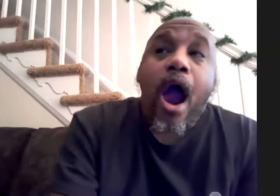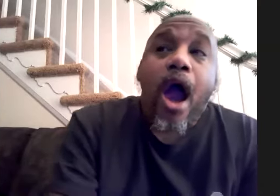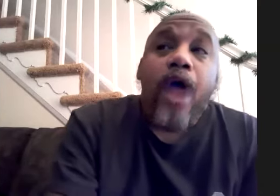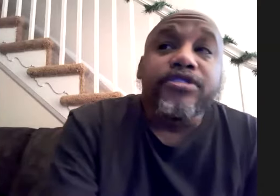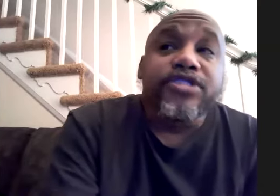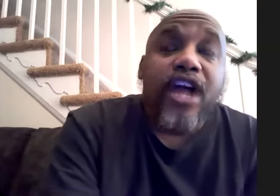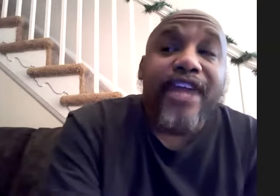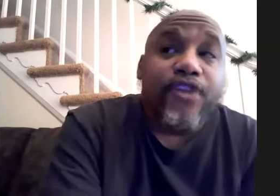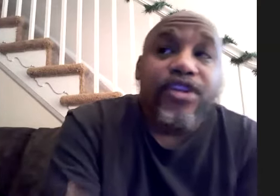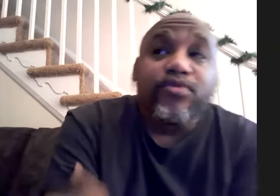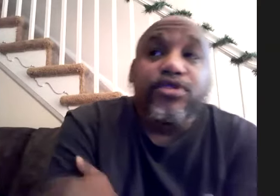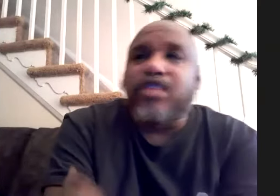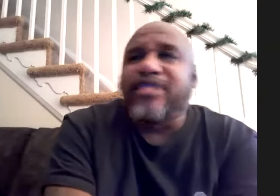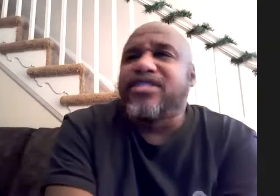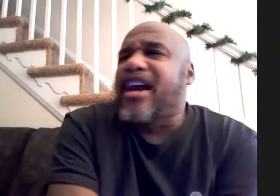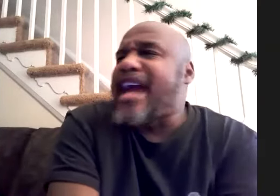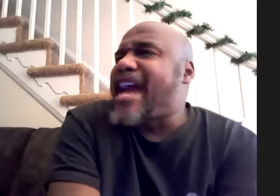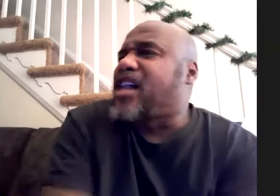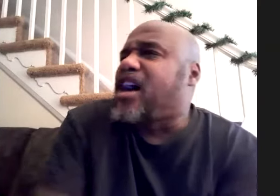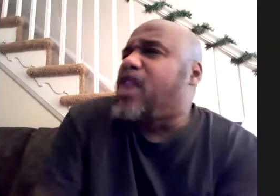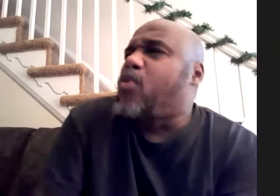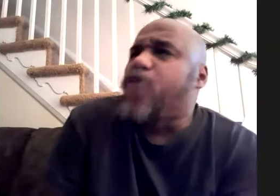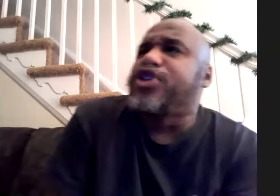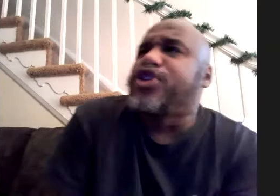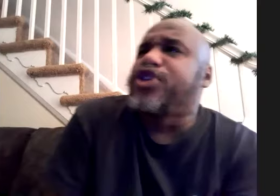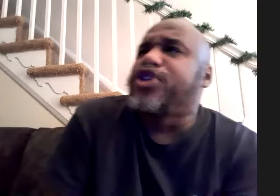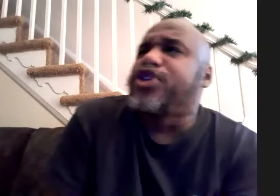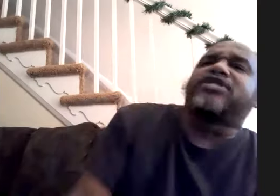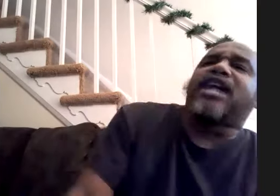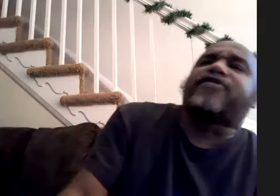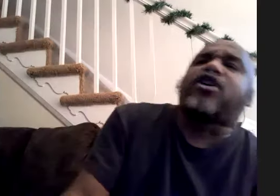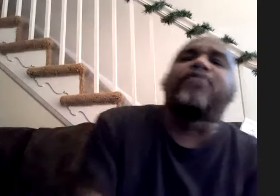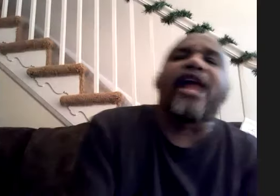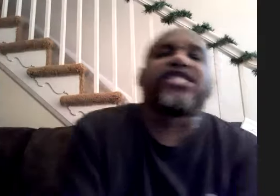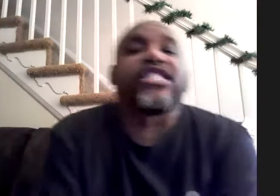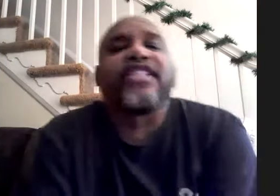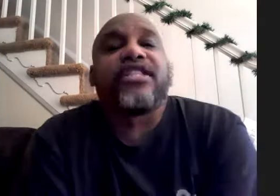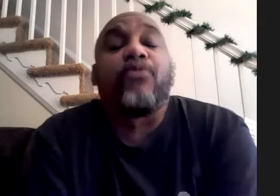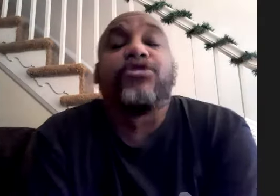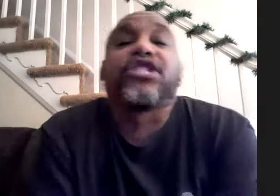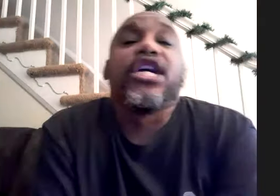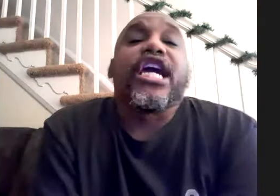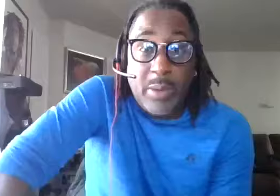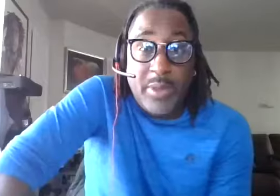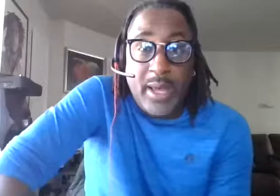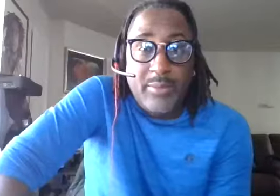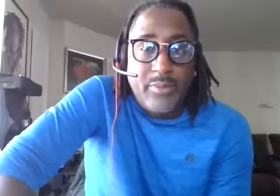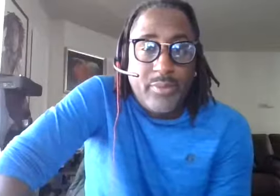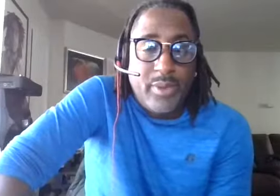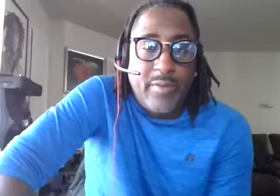uh doug and vernon i mean doug and uh will were doing with most death called black jack johnson that was i remember that incredible i